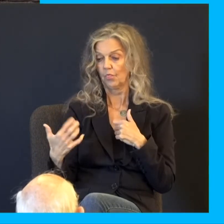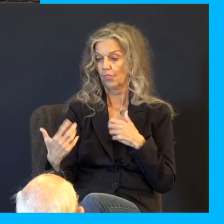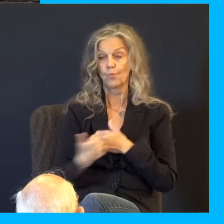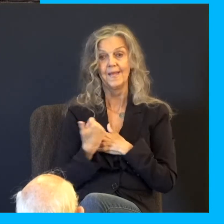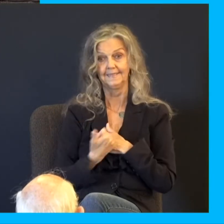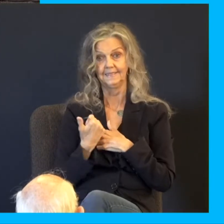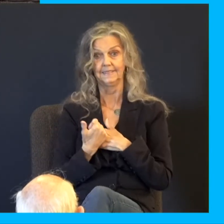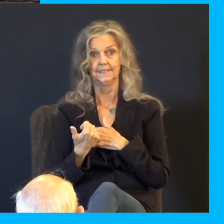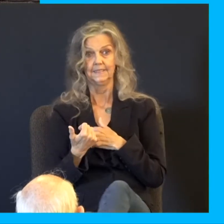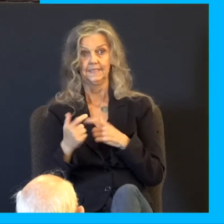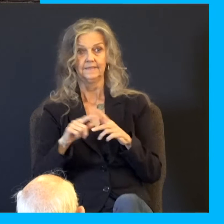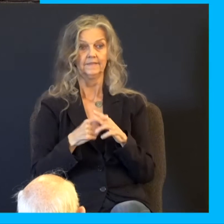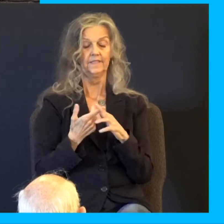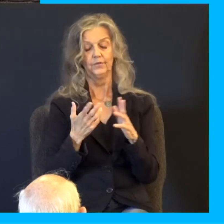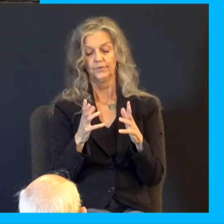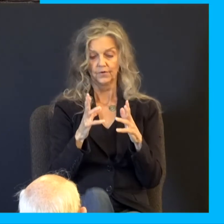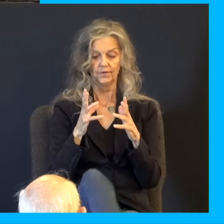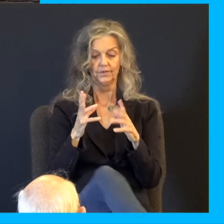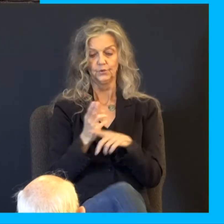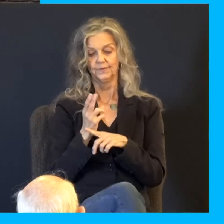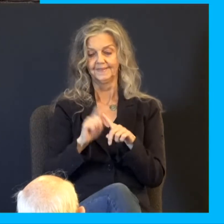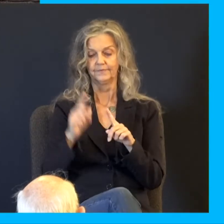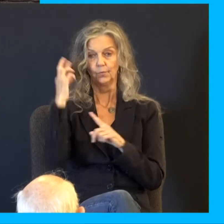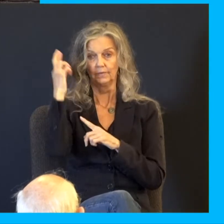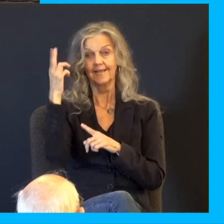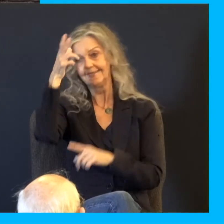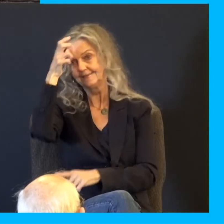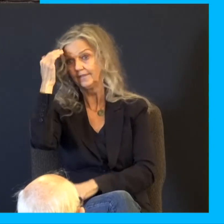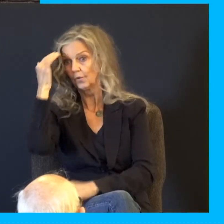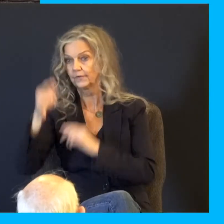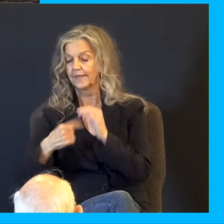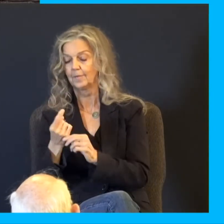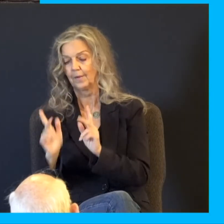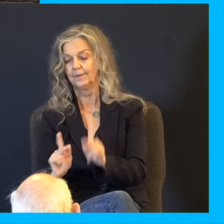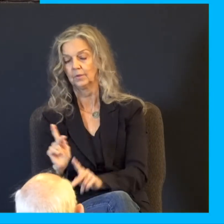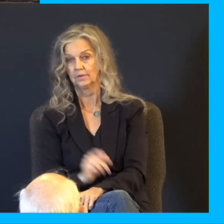then suddenly you start playing by different rules. Satan knows that of the human realm. So back to Genesis.